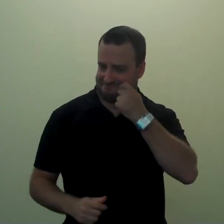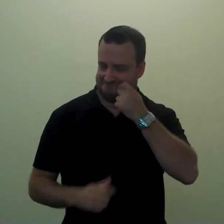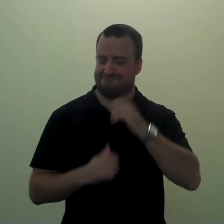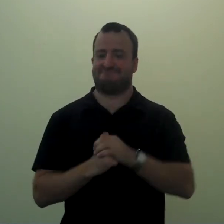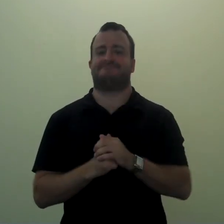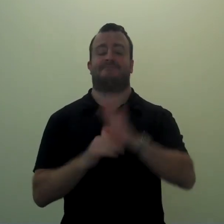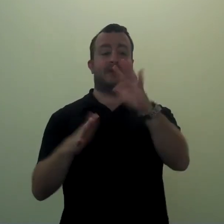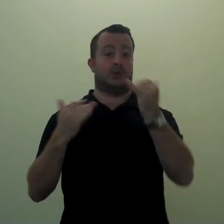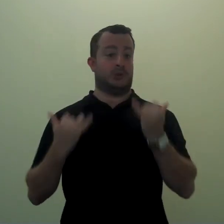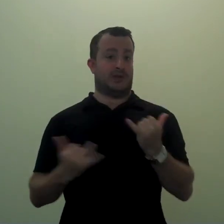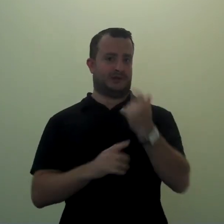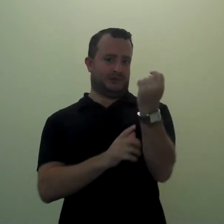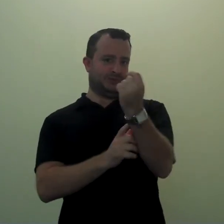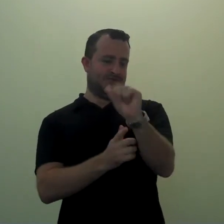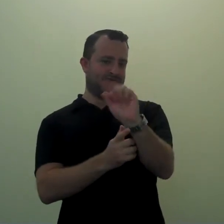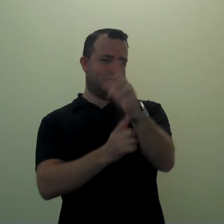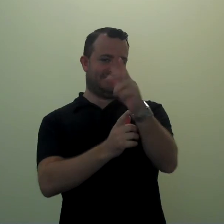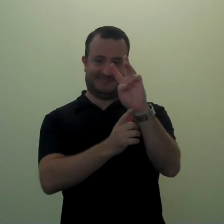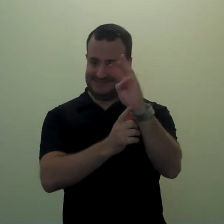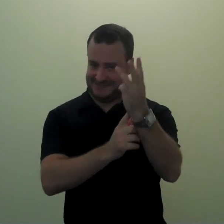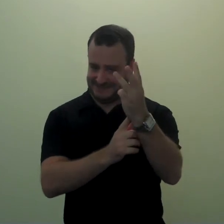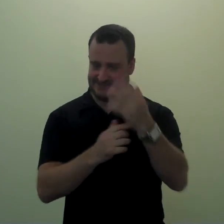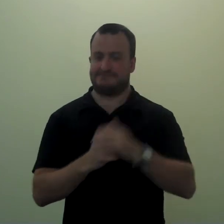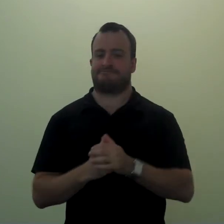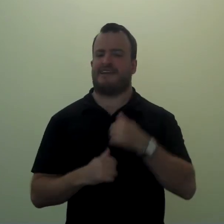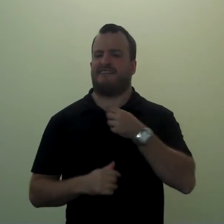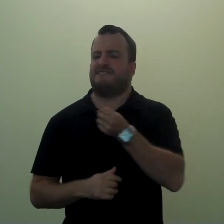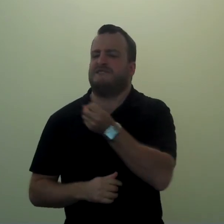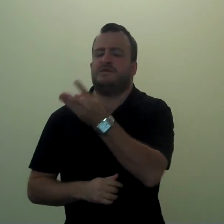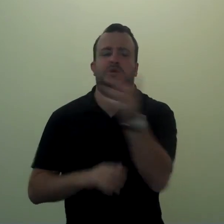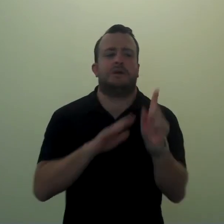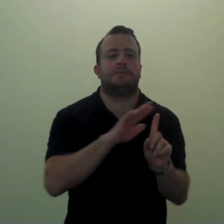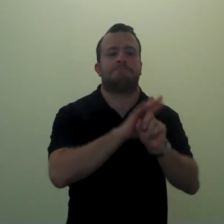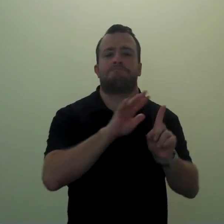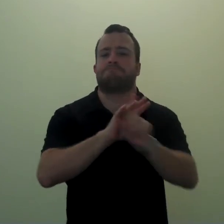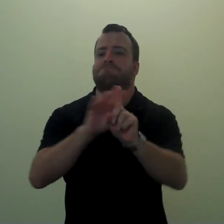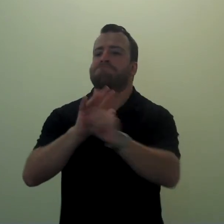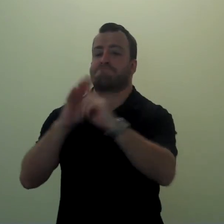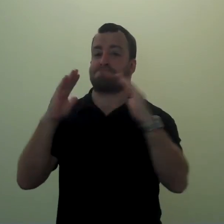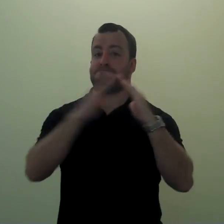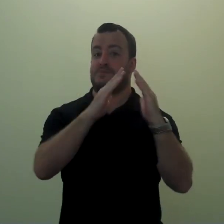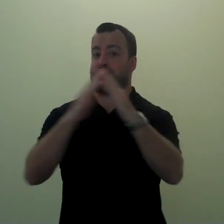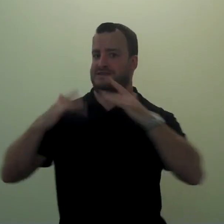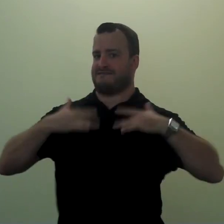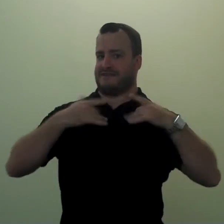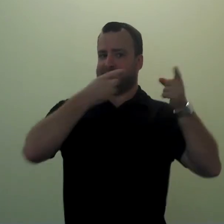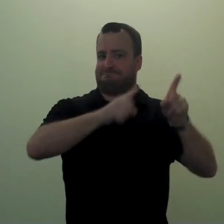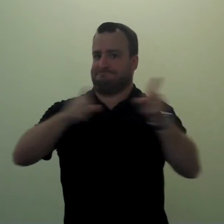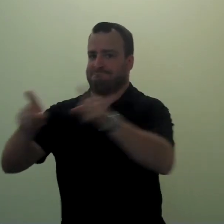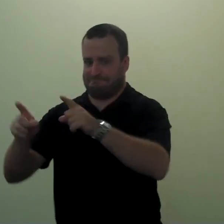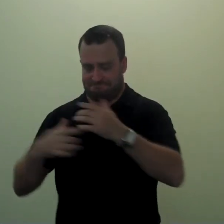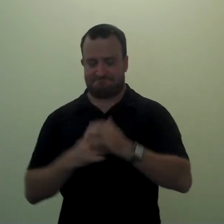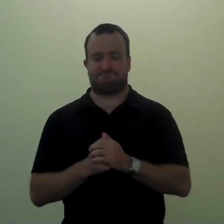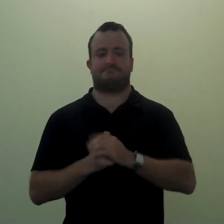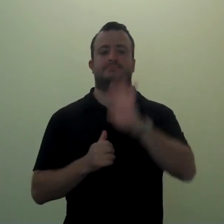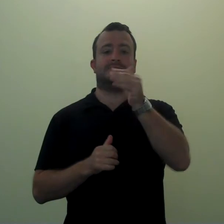in ASL. Today is Tuesday, August 6. Here are some upcoming community events.